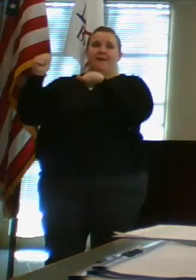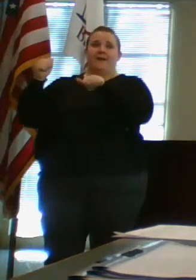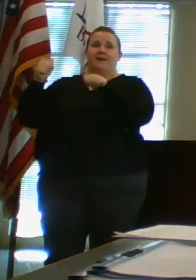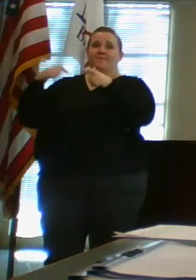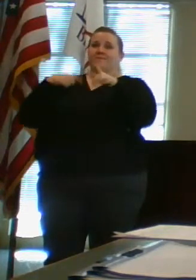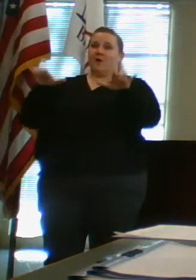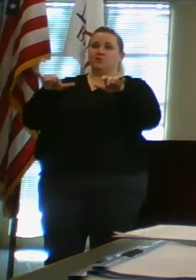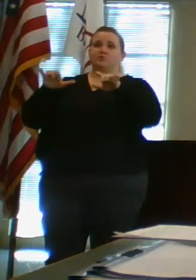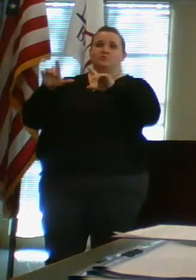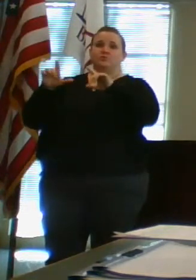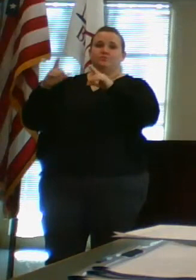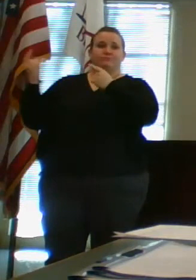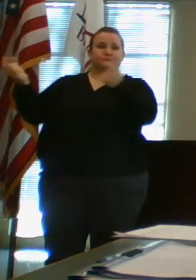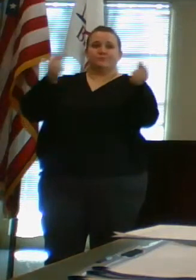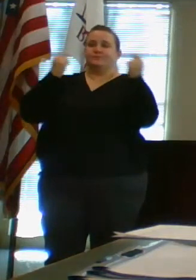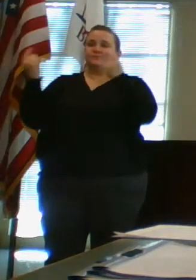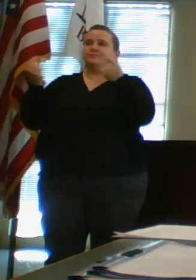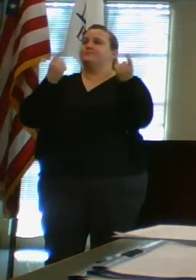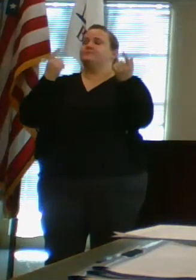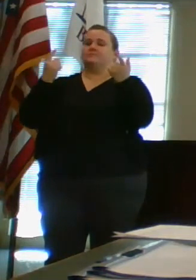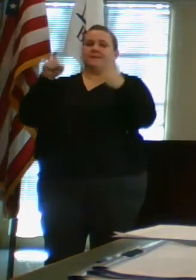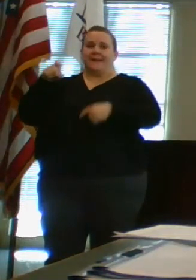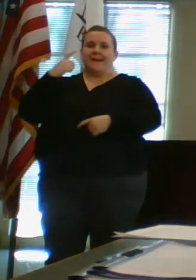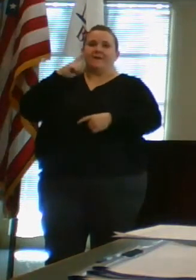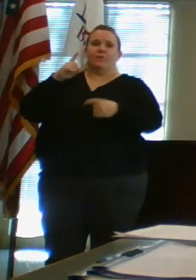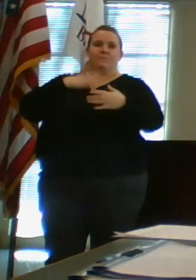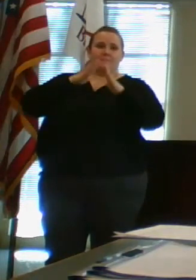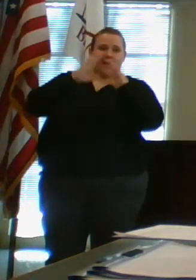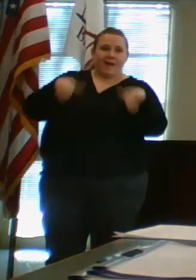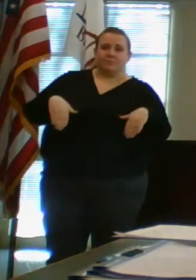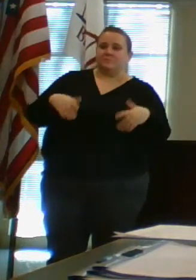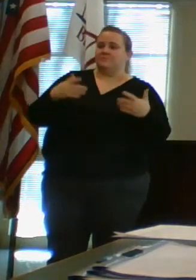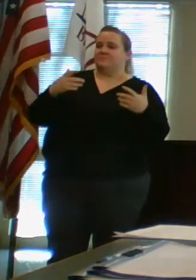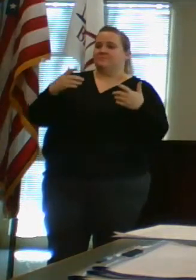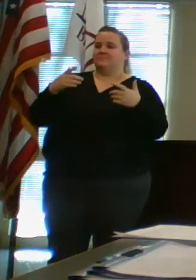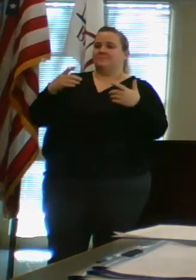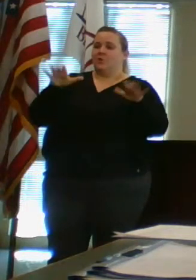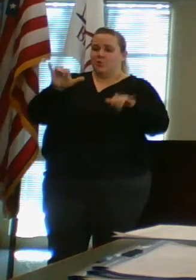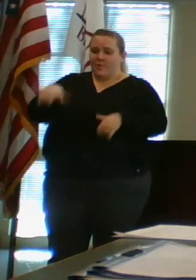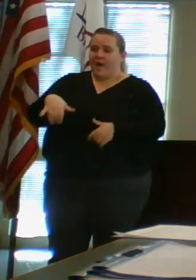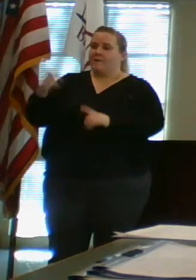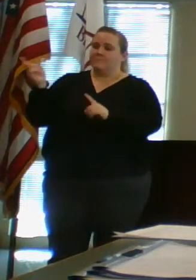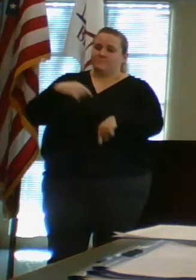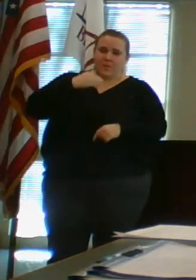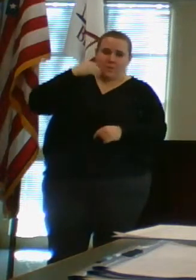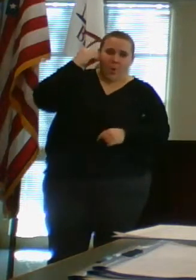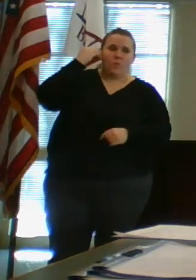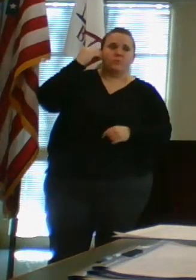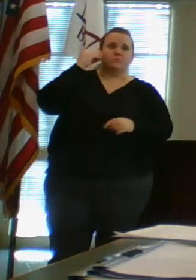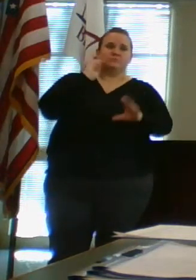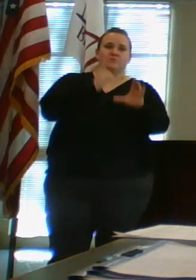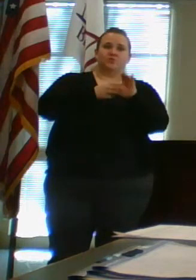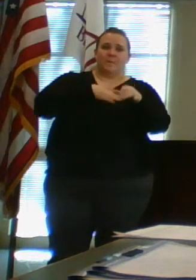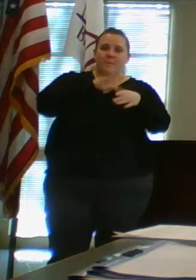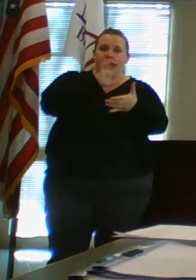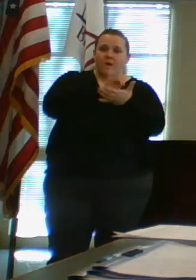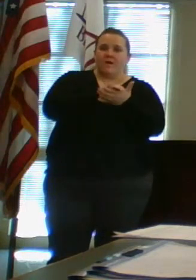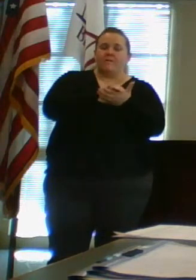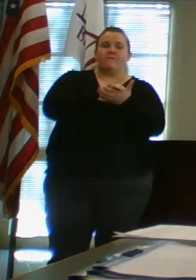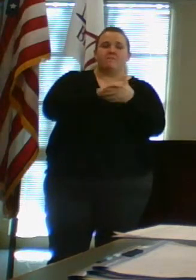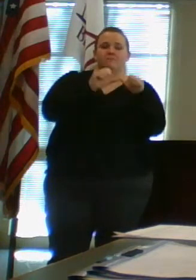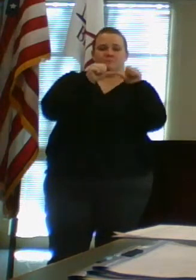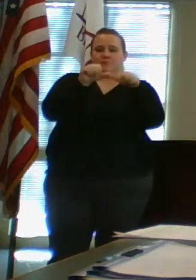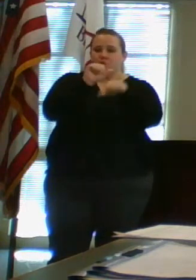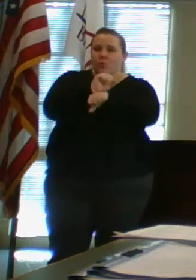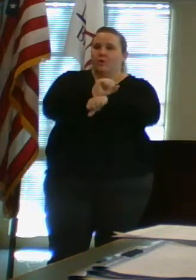I run any errands that I need to for the household. Do those. Come home. Join my wife. And